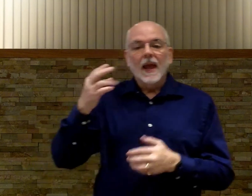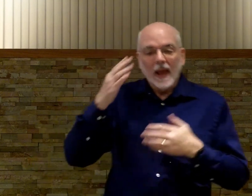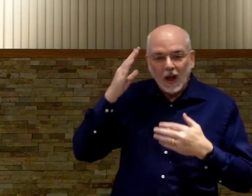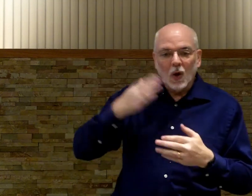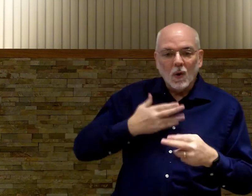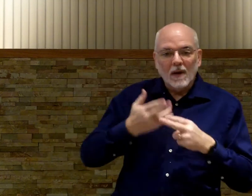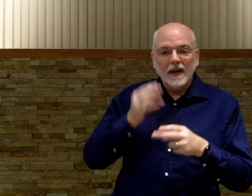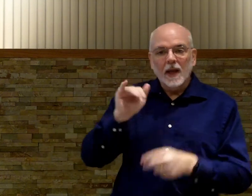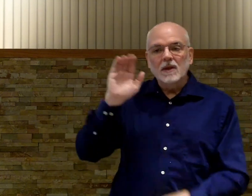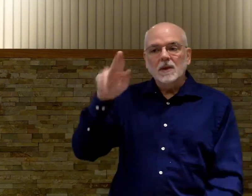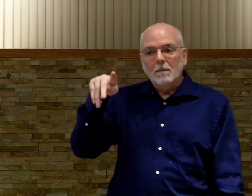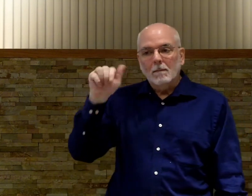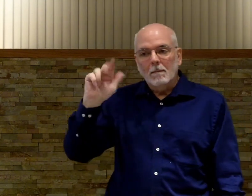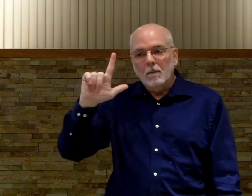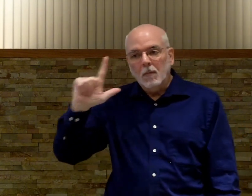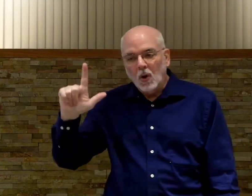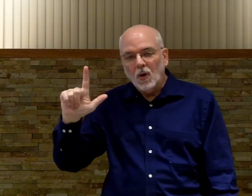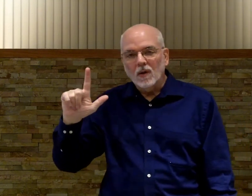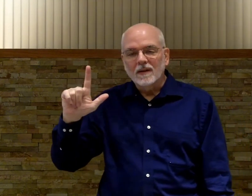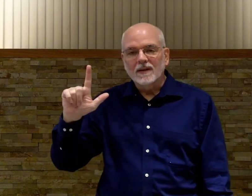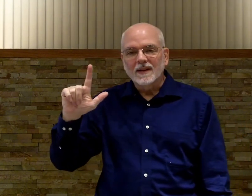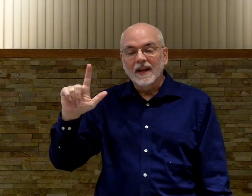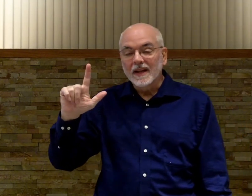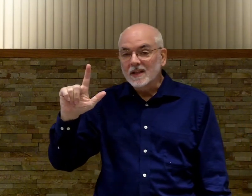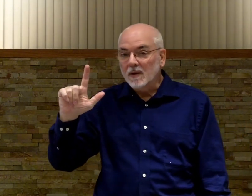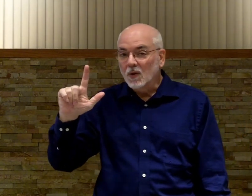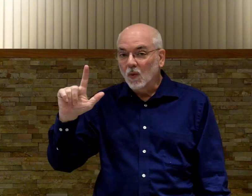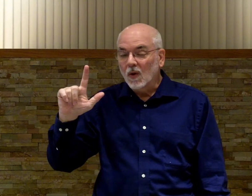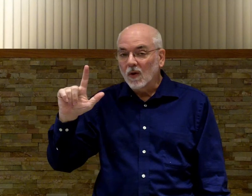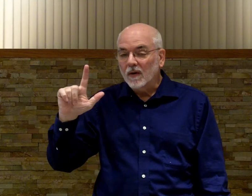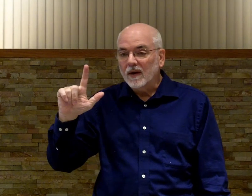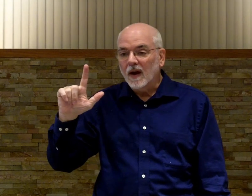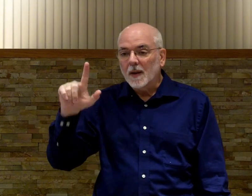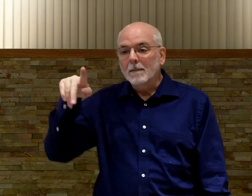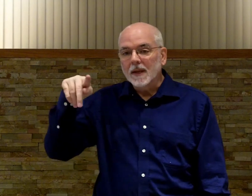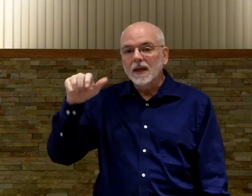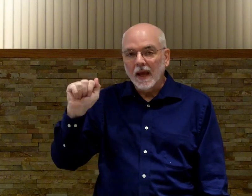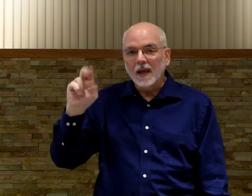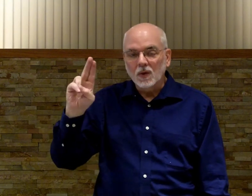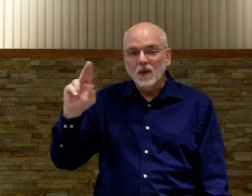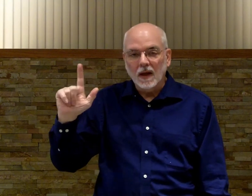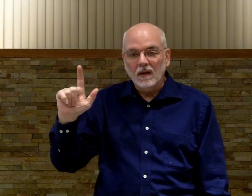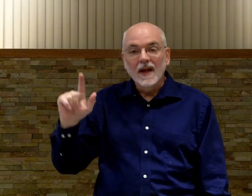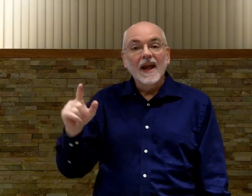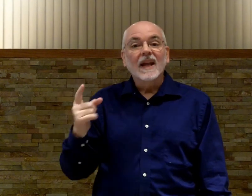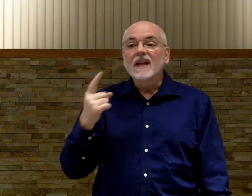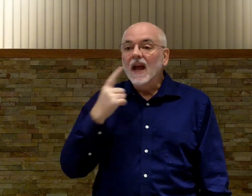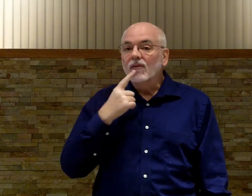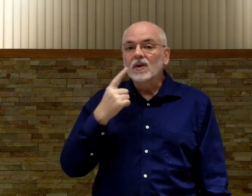Hello, my name is Paul. It needs to be of the word. Not P-A-U-L. Never